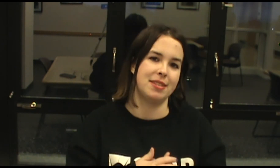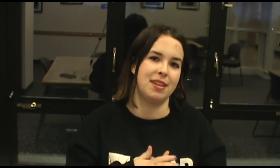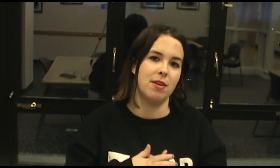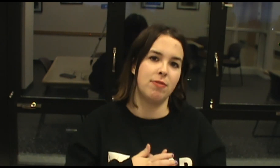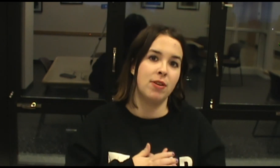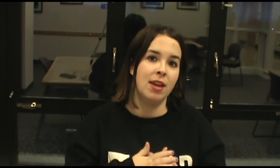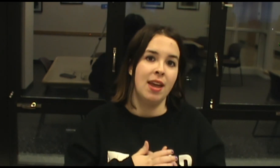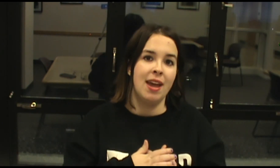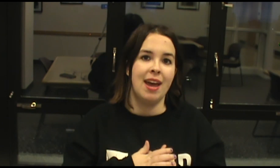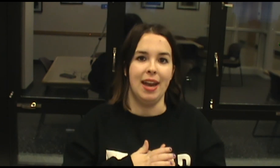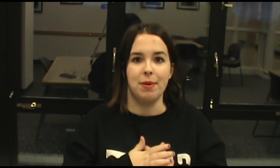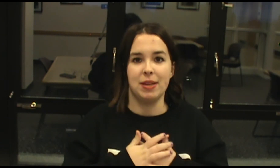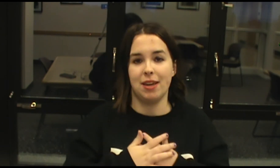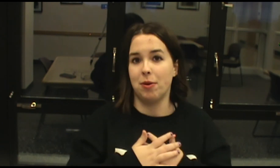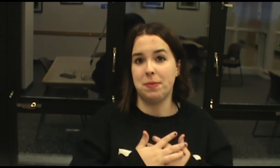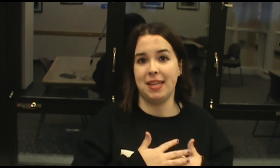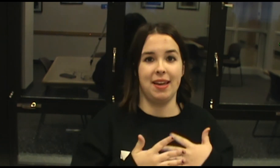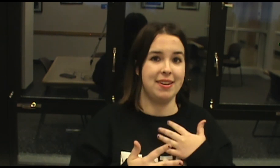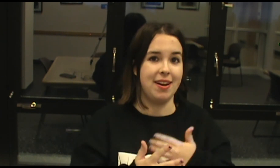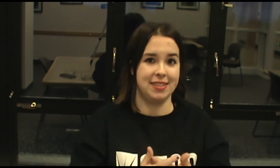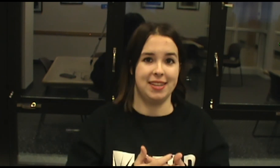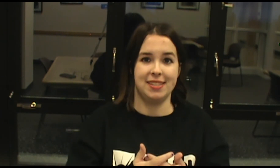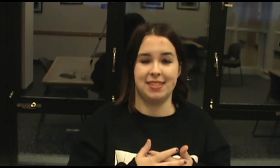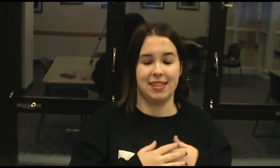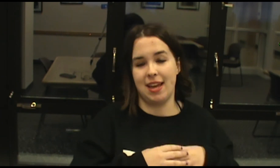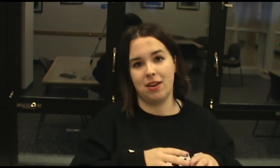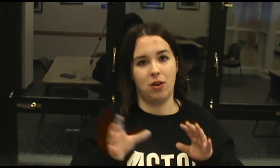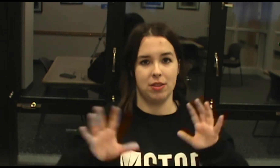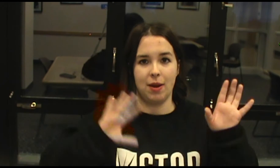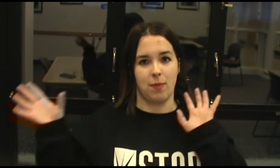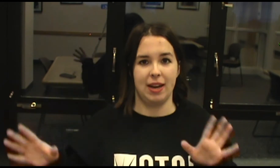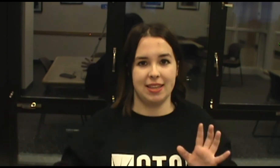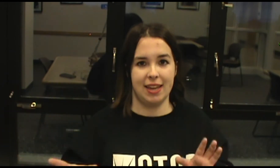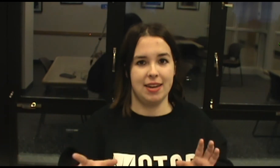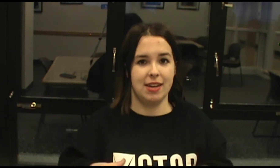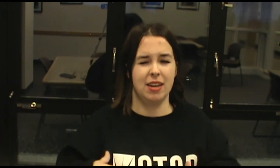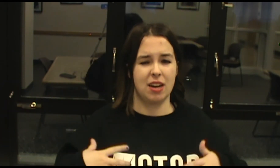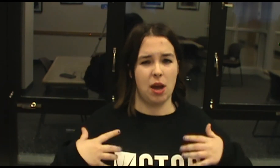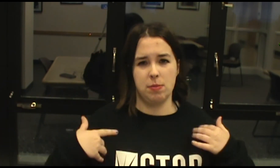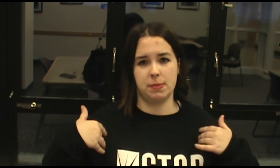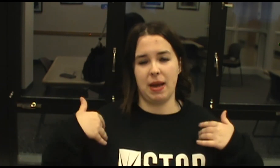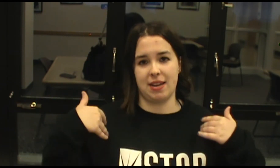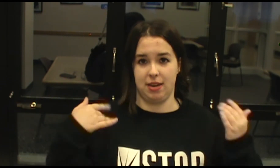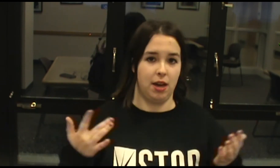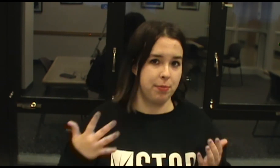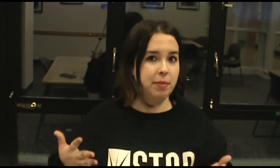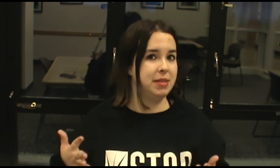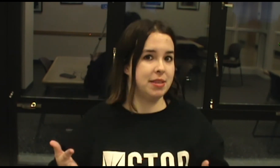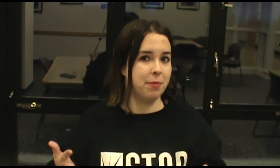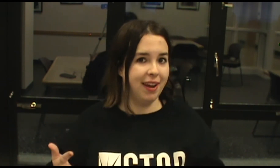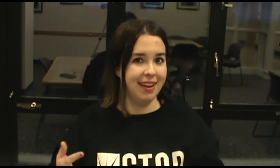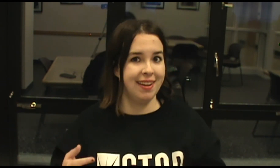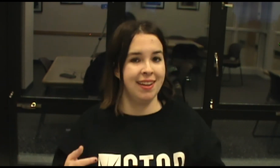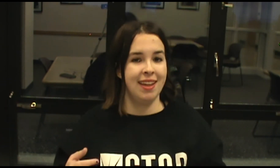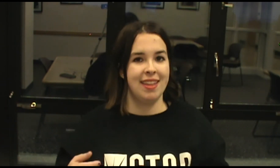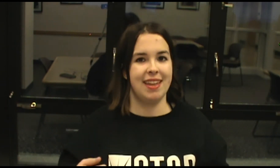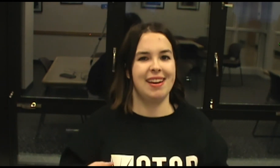this stuff. And I really hope that that nonsense and all that writing that he did comes back to help them in some way. that